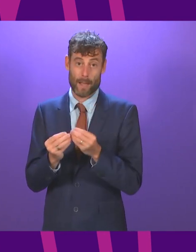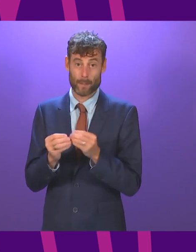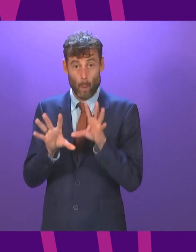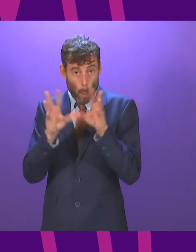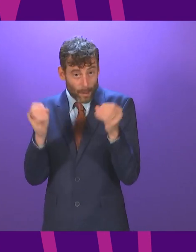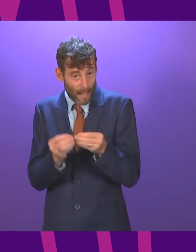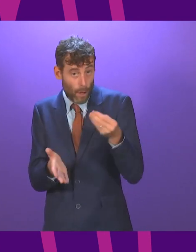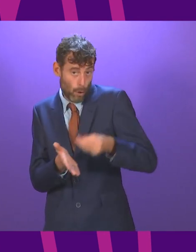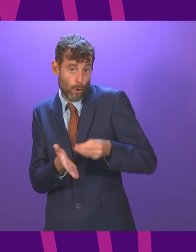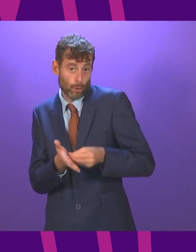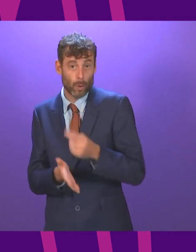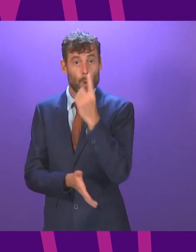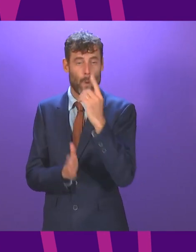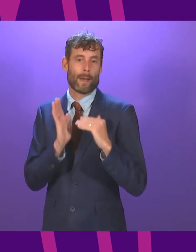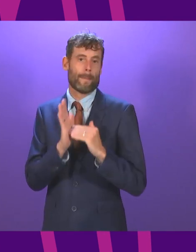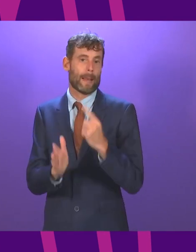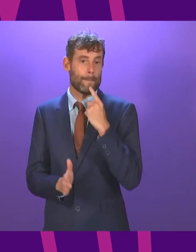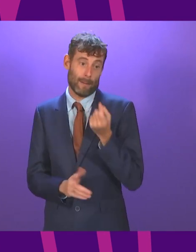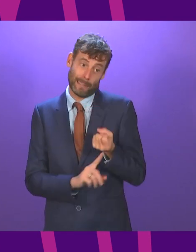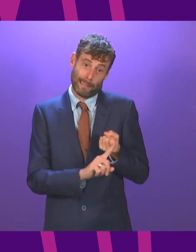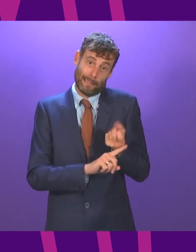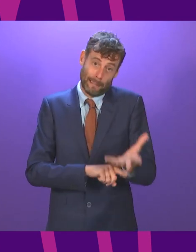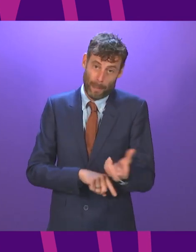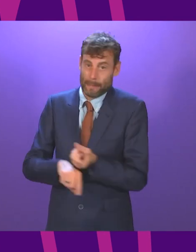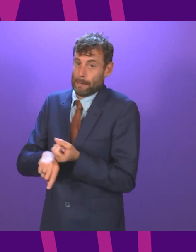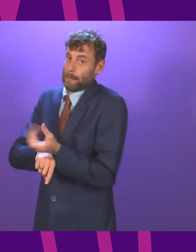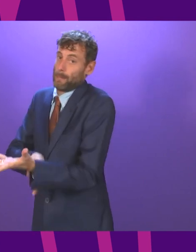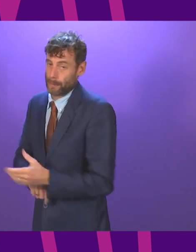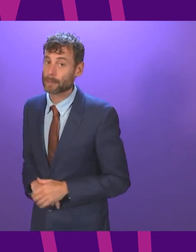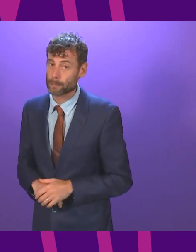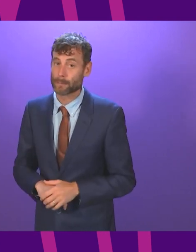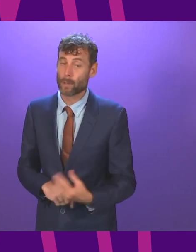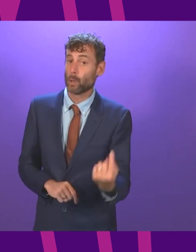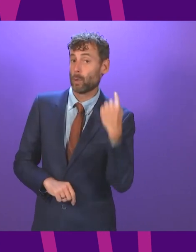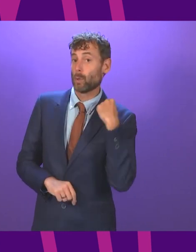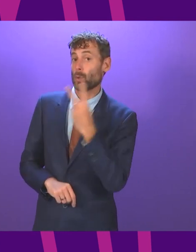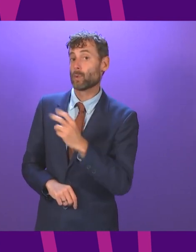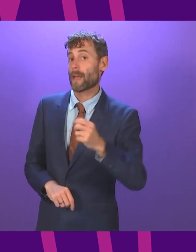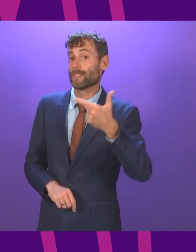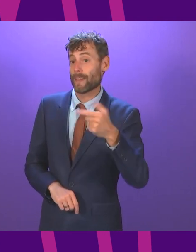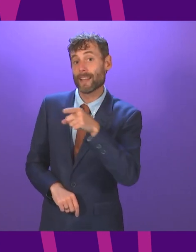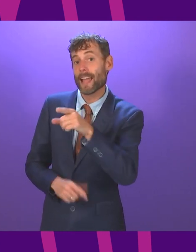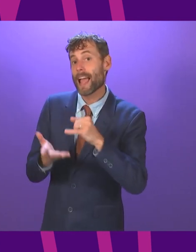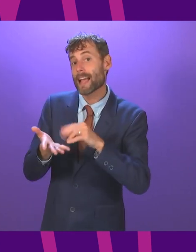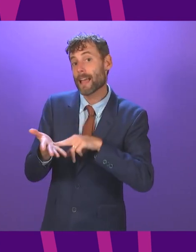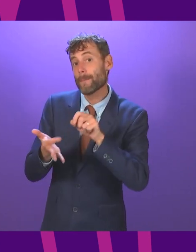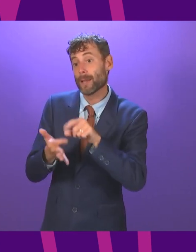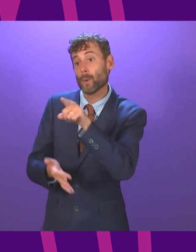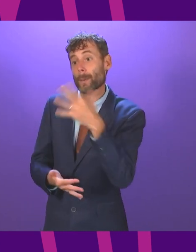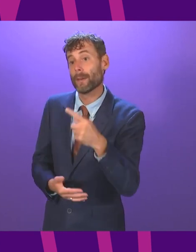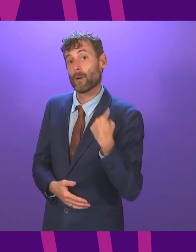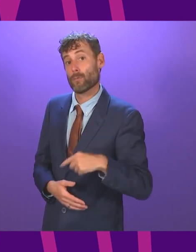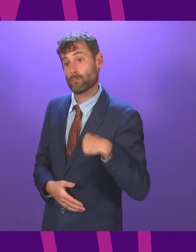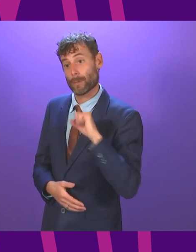one million pounds in 2007 the SNP promised the Scottish people in their manifesto